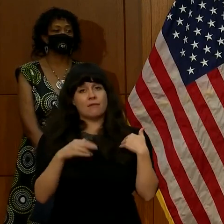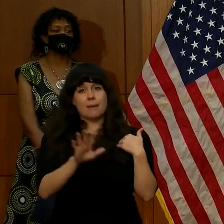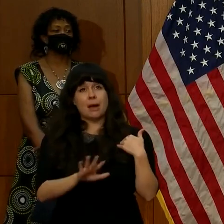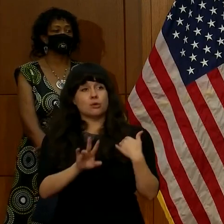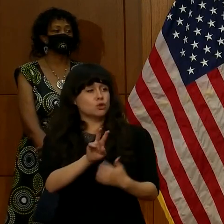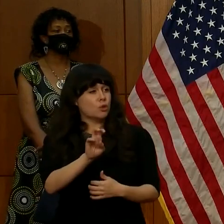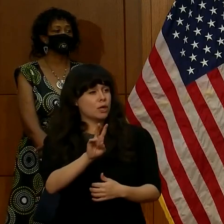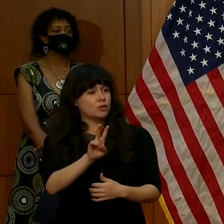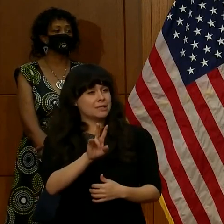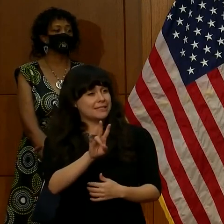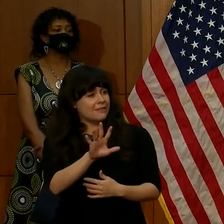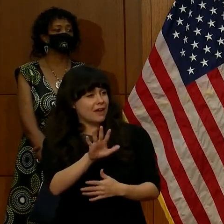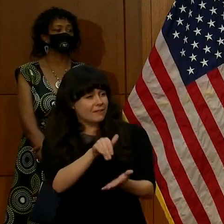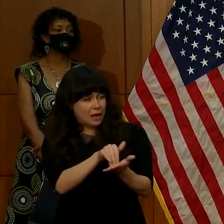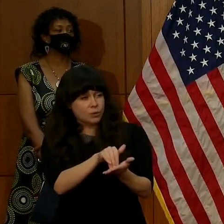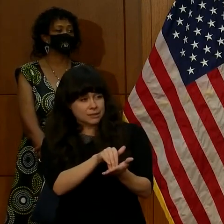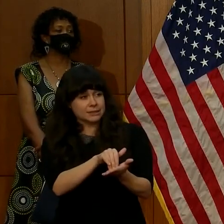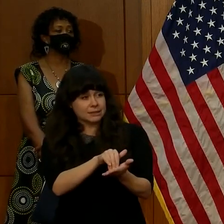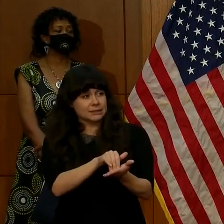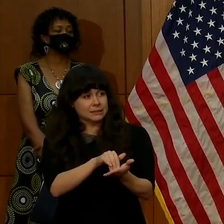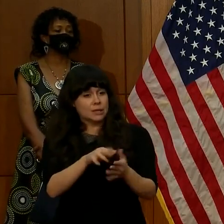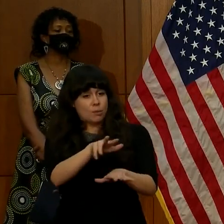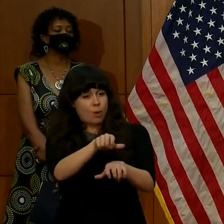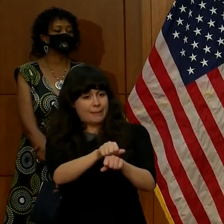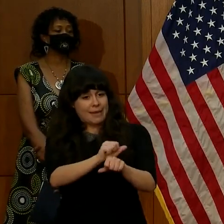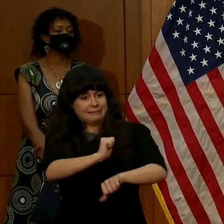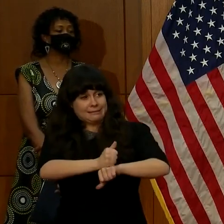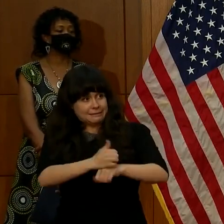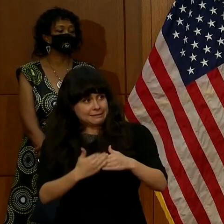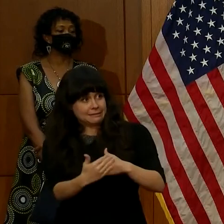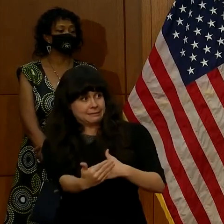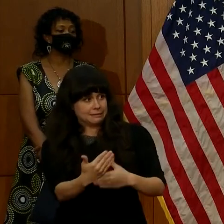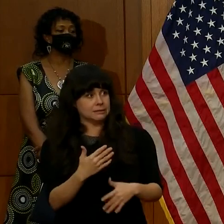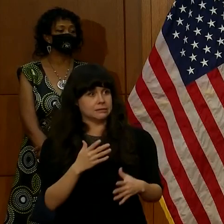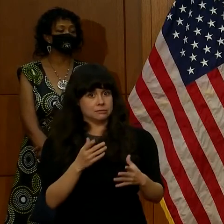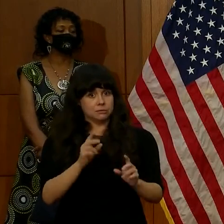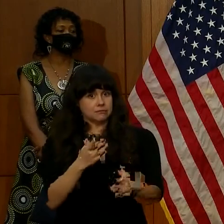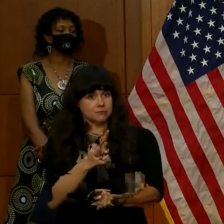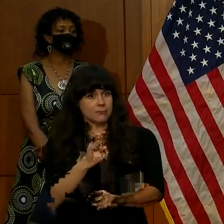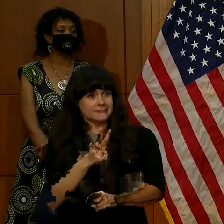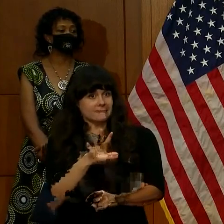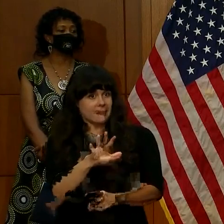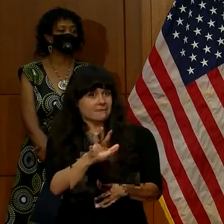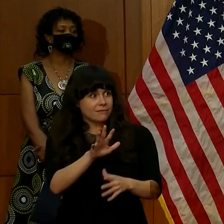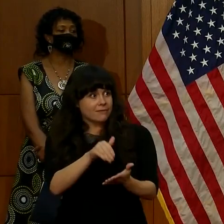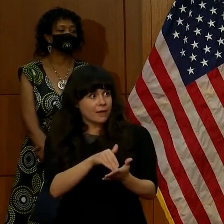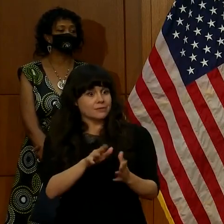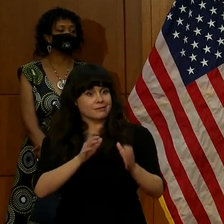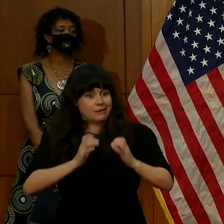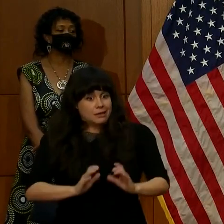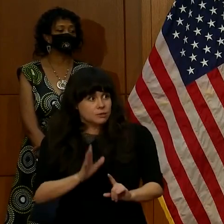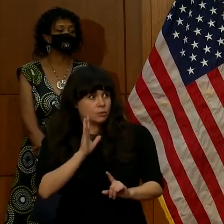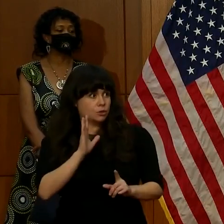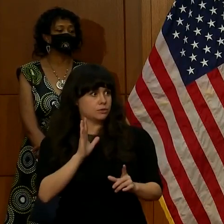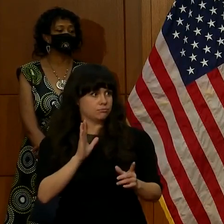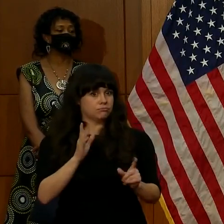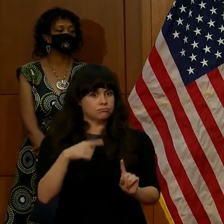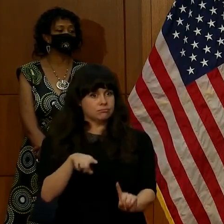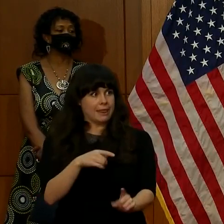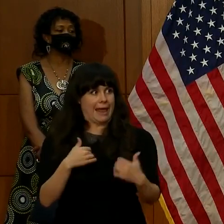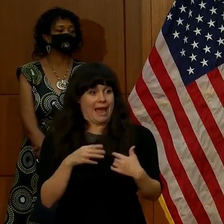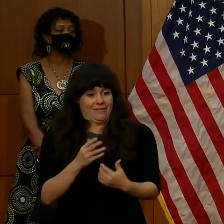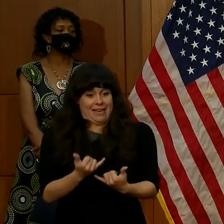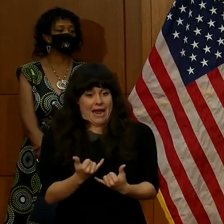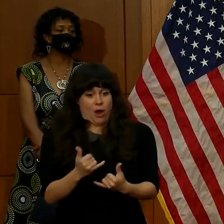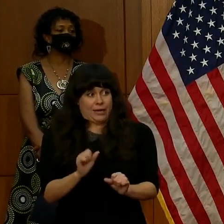,000, I believe, customers who will be able to do, have this 60-day